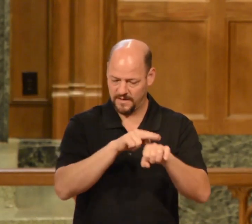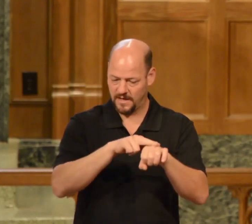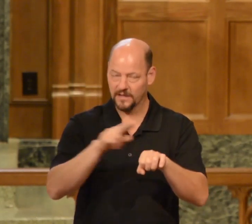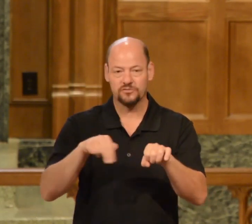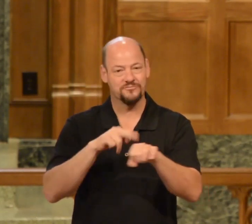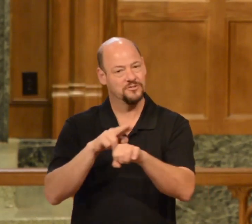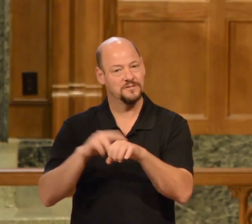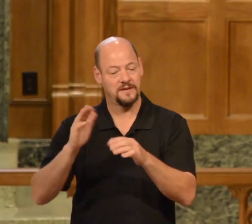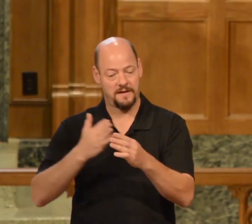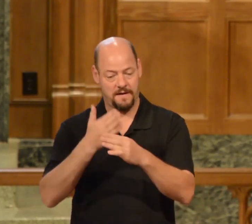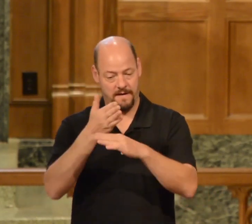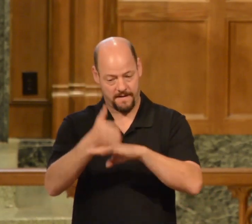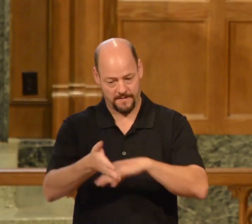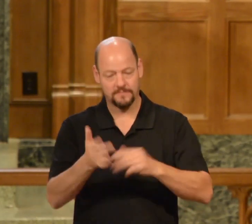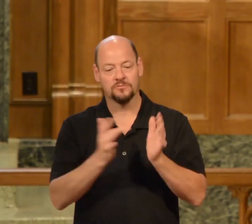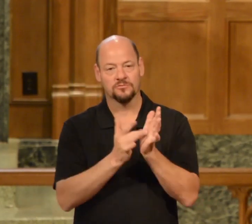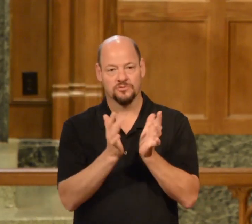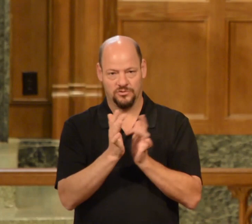death and resurrection of Jesus.